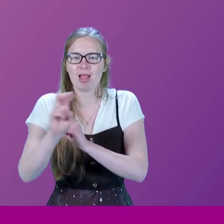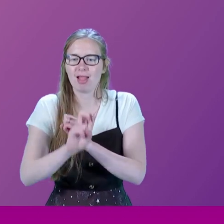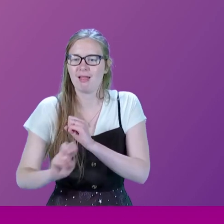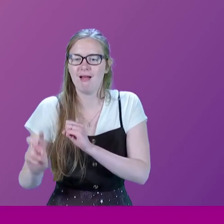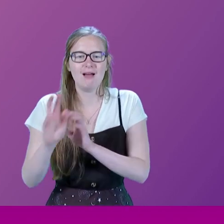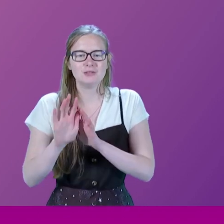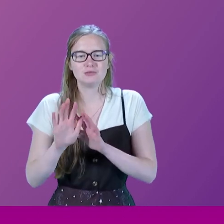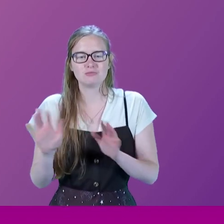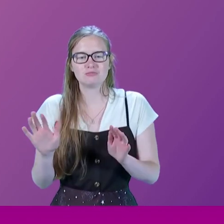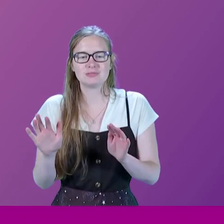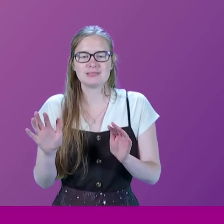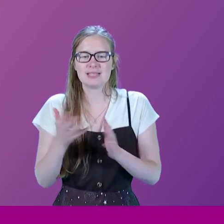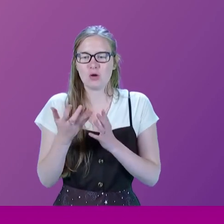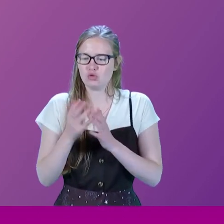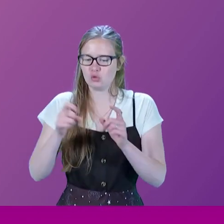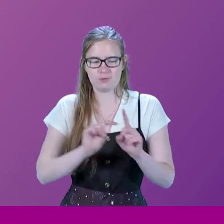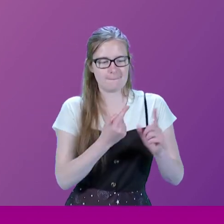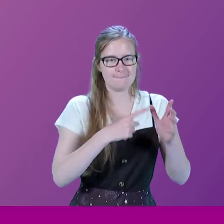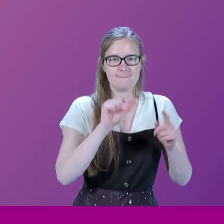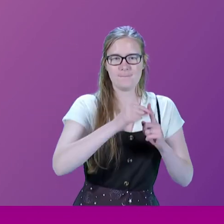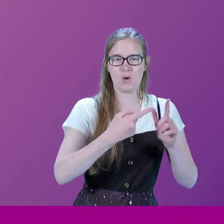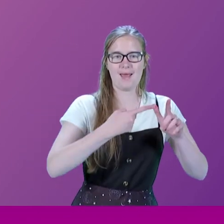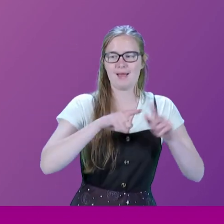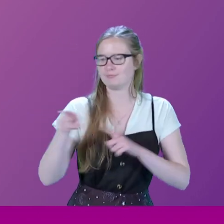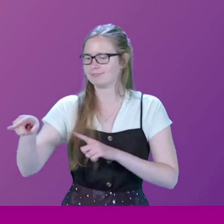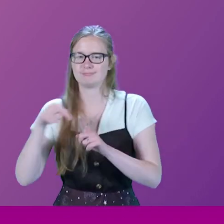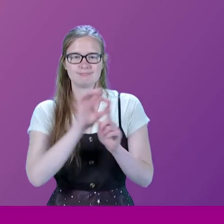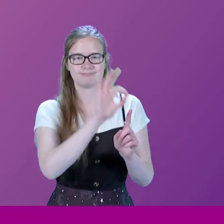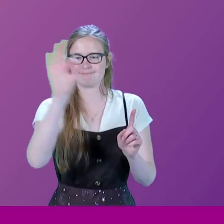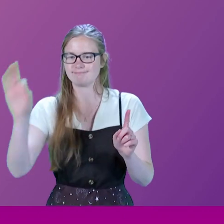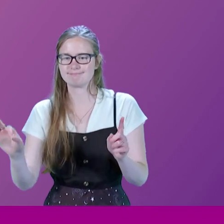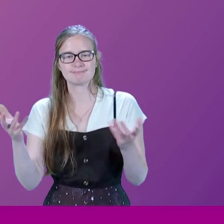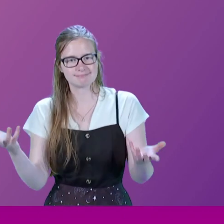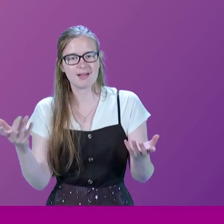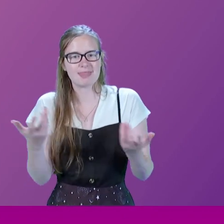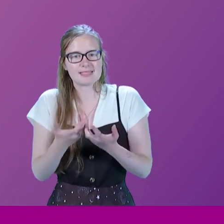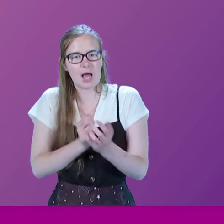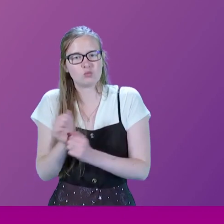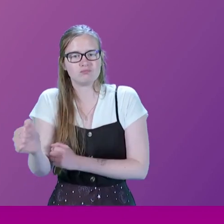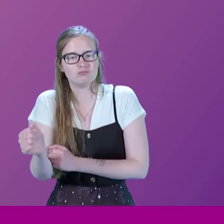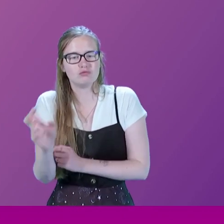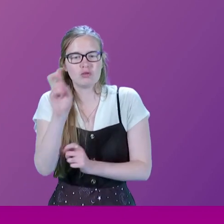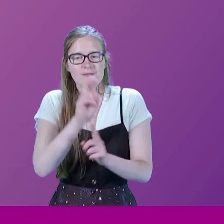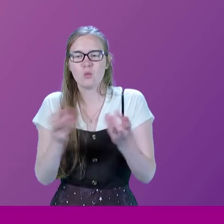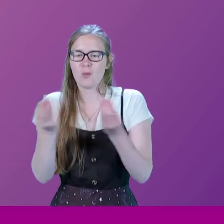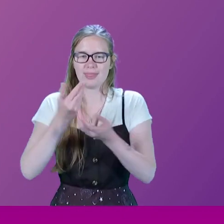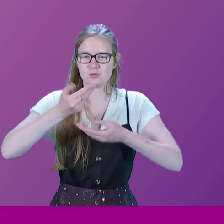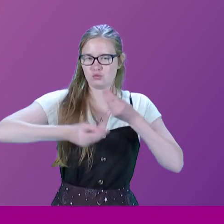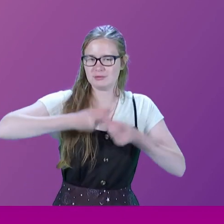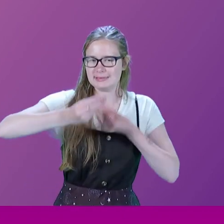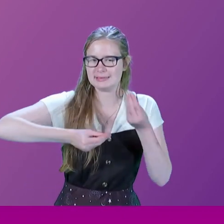embarkation point. It's where you get off your initial destination and the stories around that.